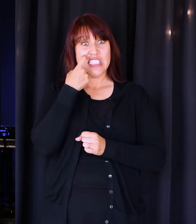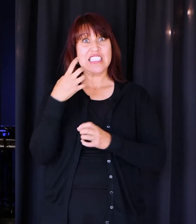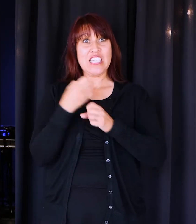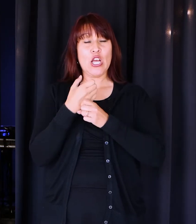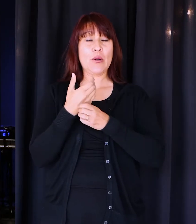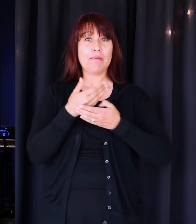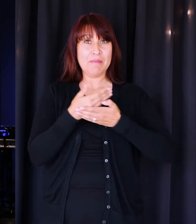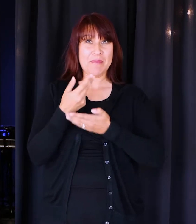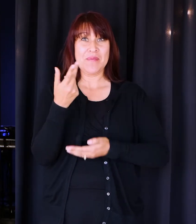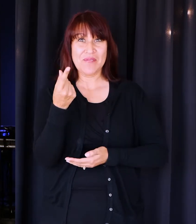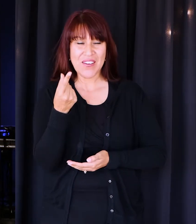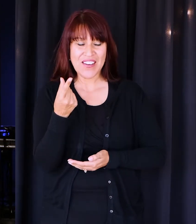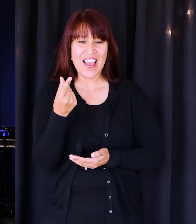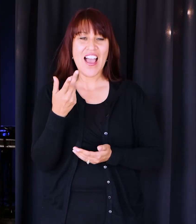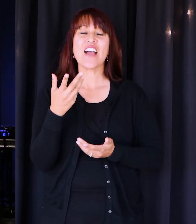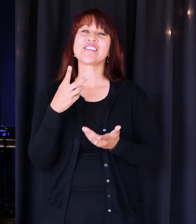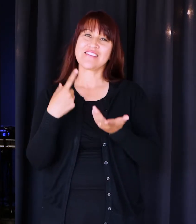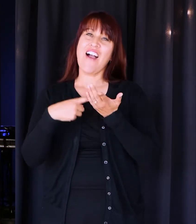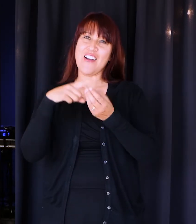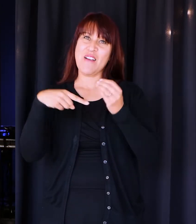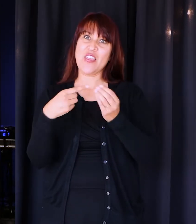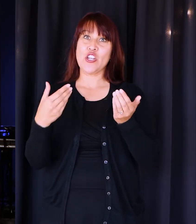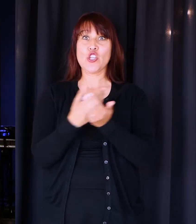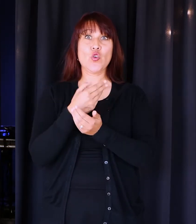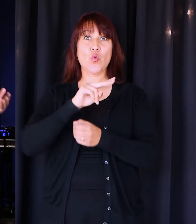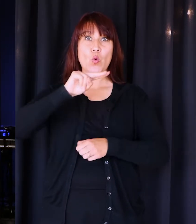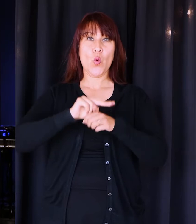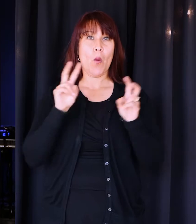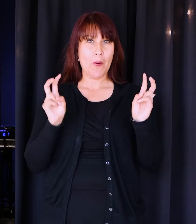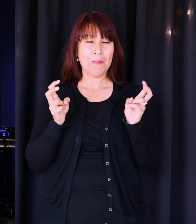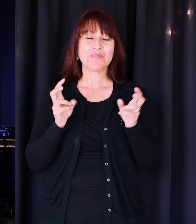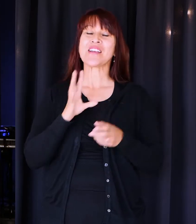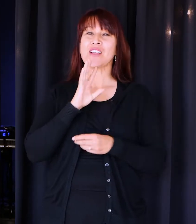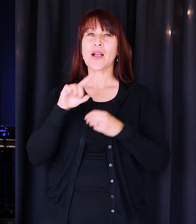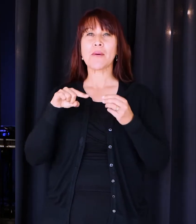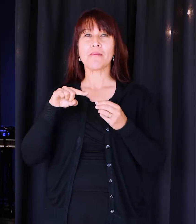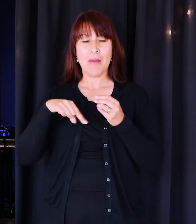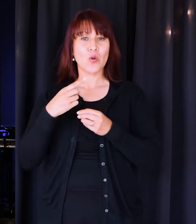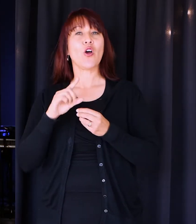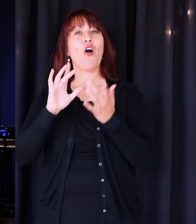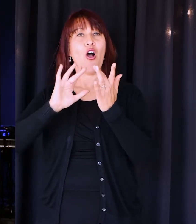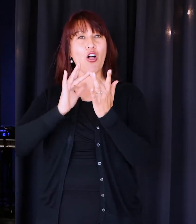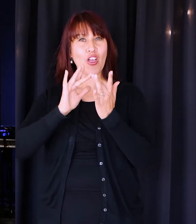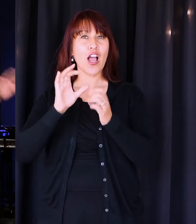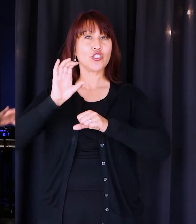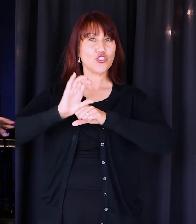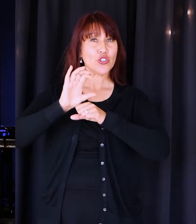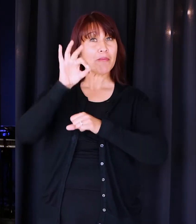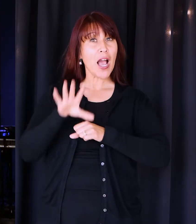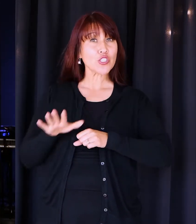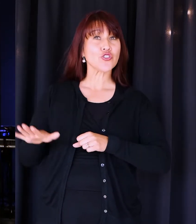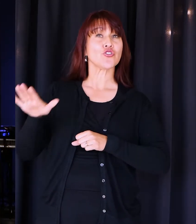new puppy, and we talked about the new normal. We're talking about the new normal of online church. Pastors all